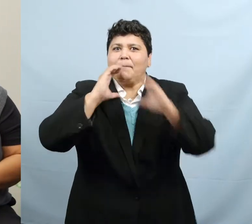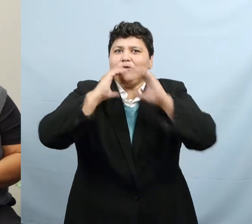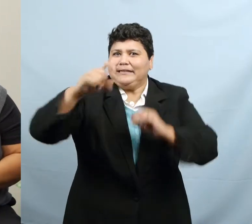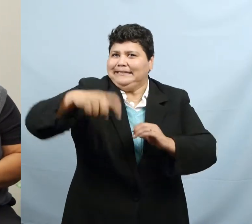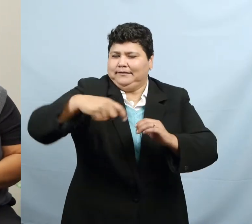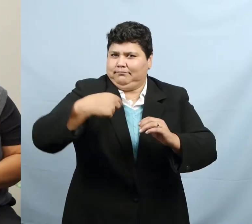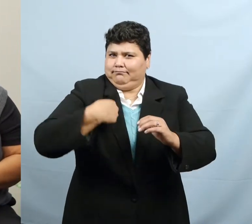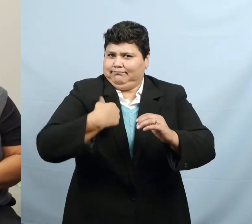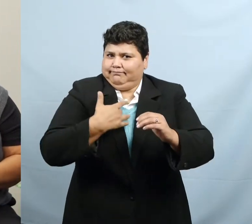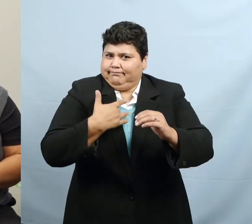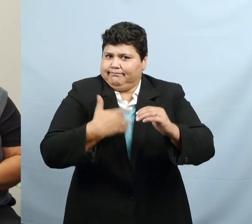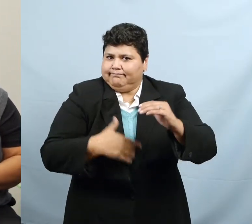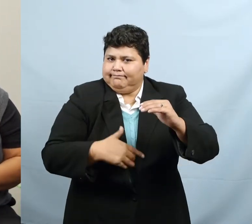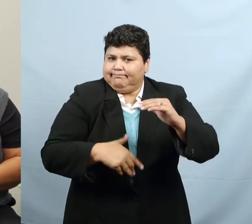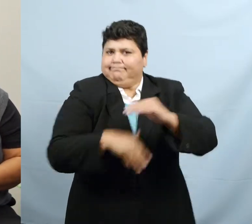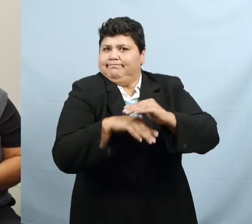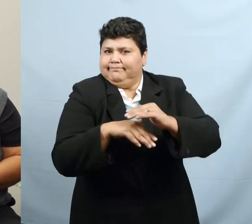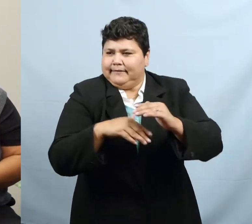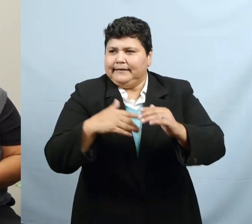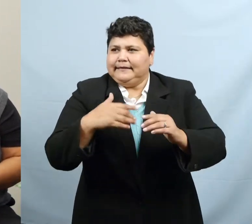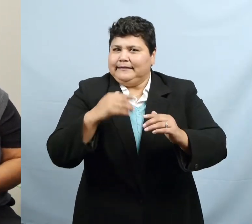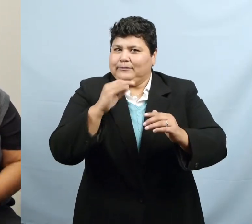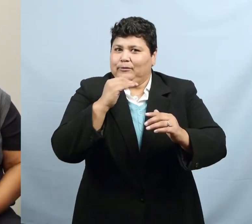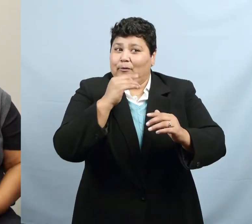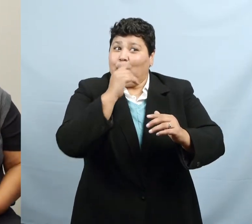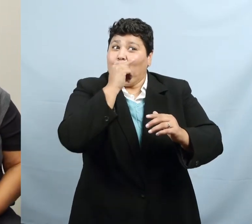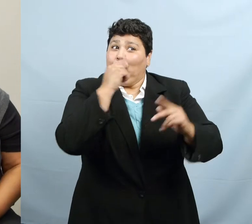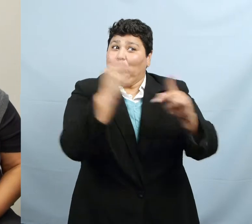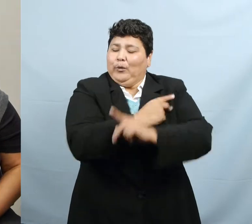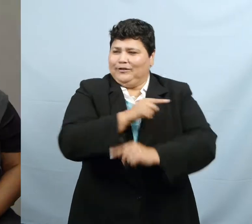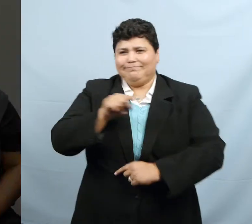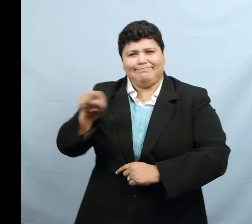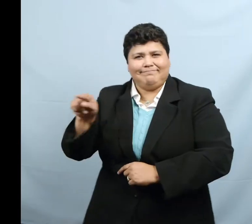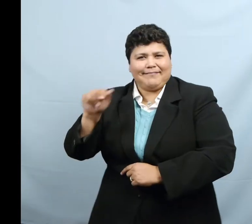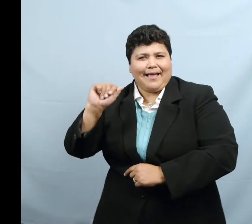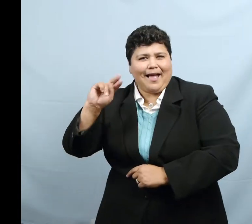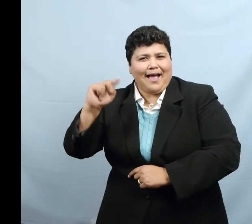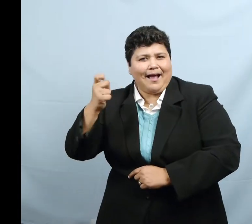part where I feel like maybe Angel got the short end of the stick on this one.